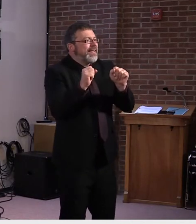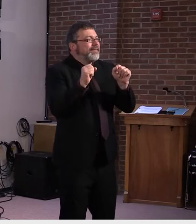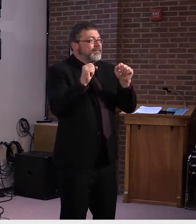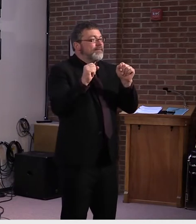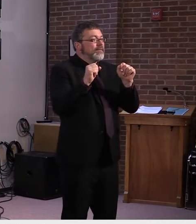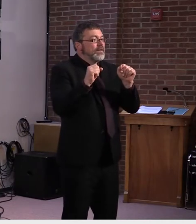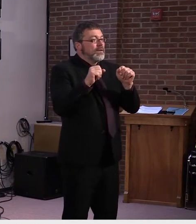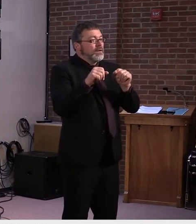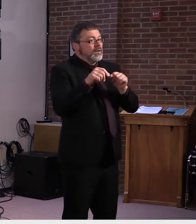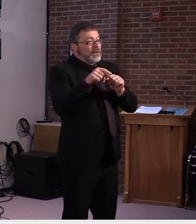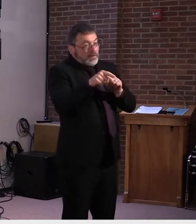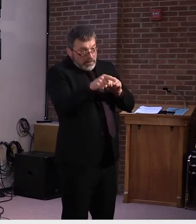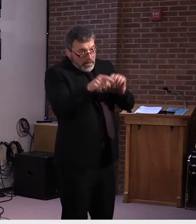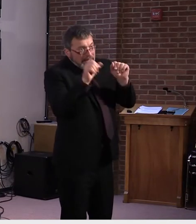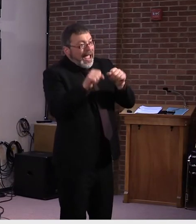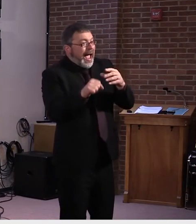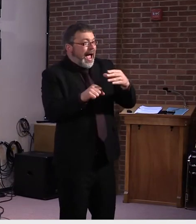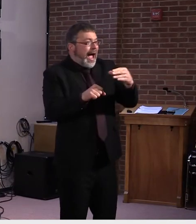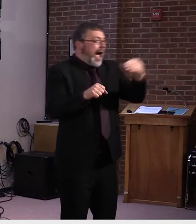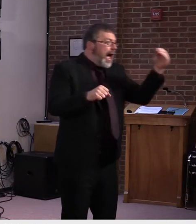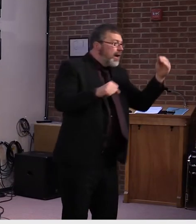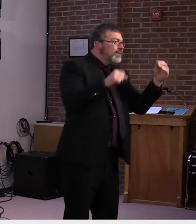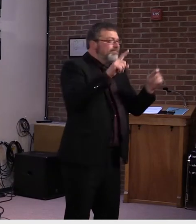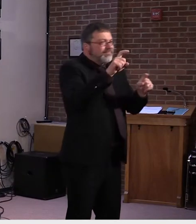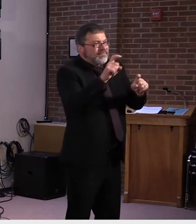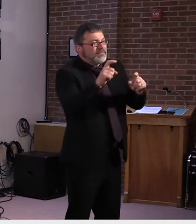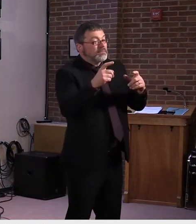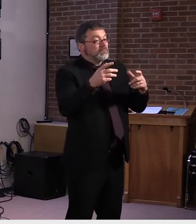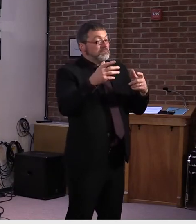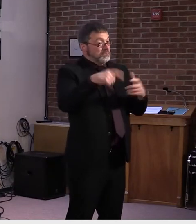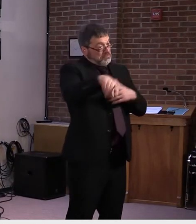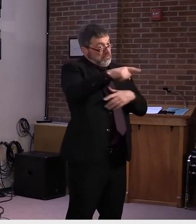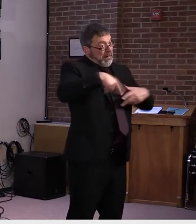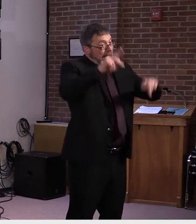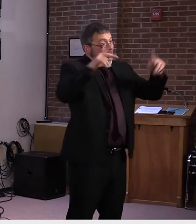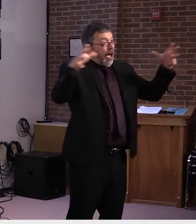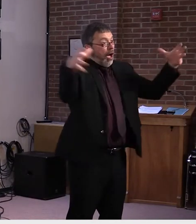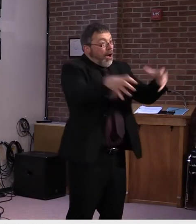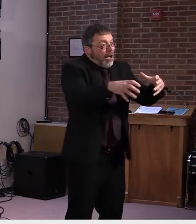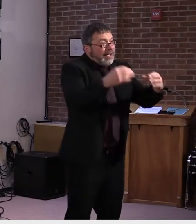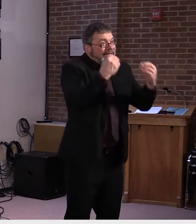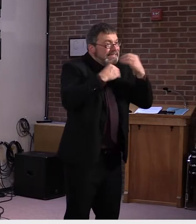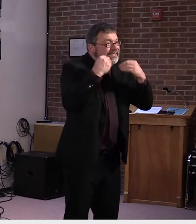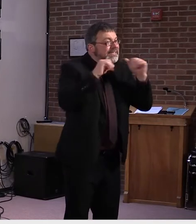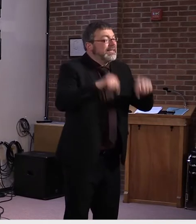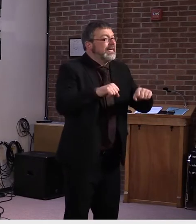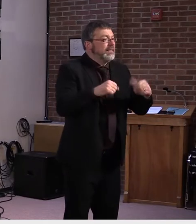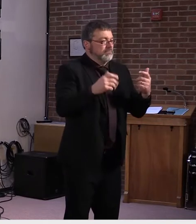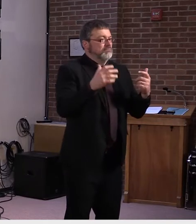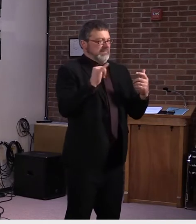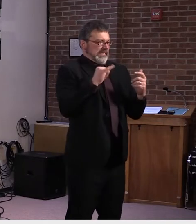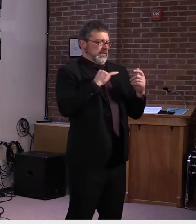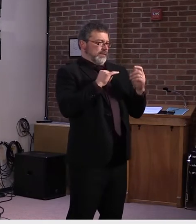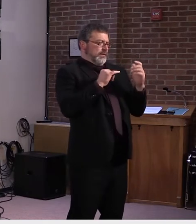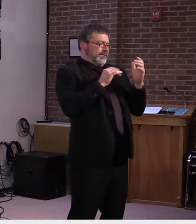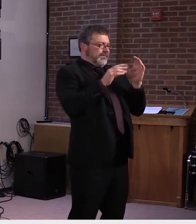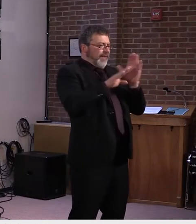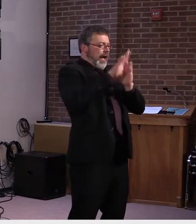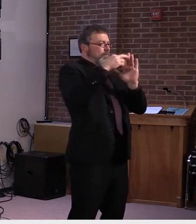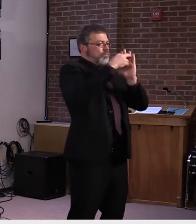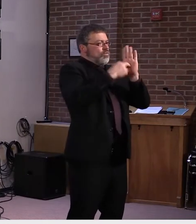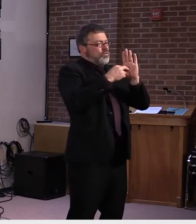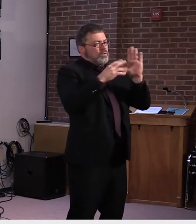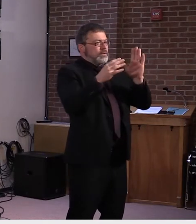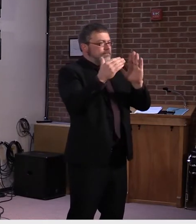congregate dining. But the, the, the, the sort of protocols of this virus,